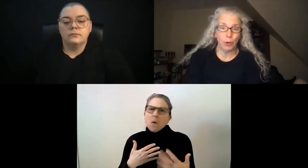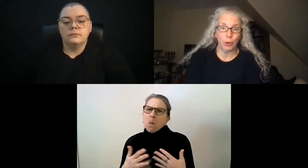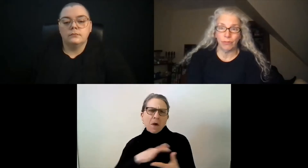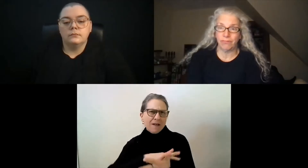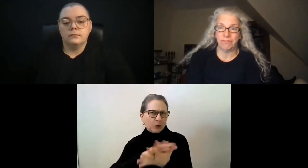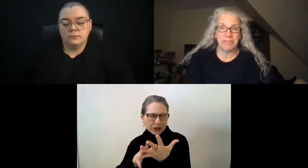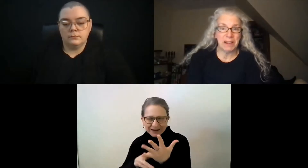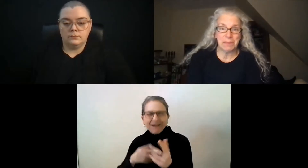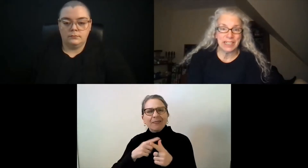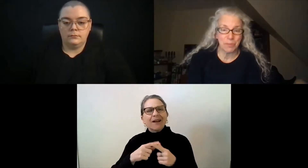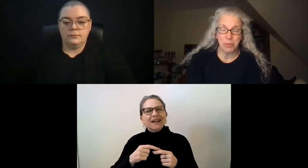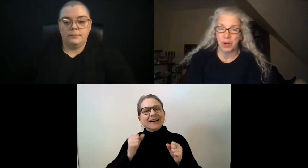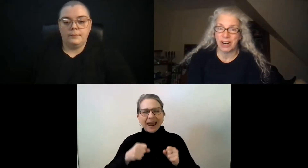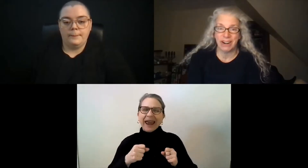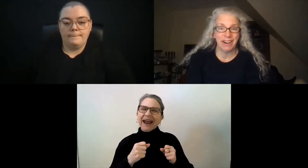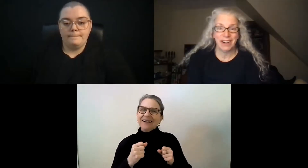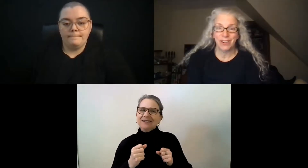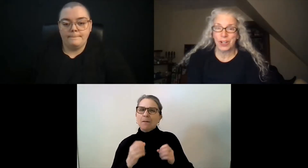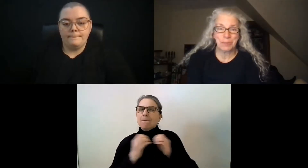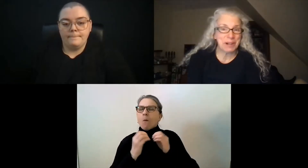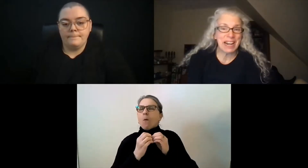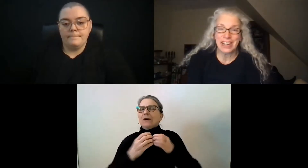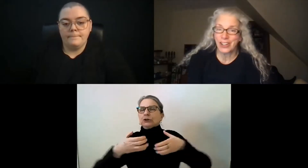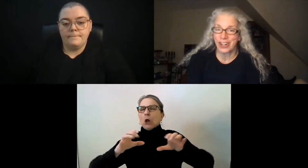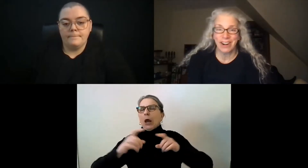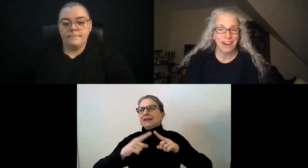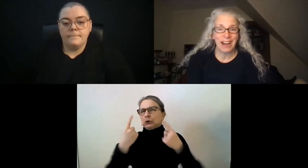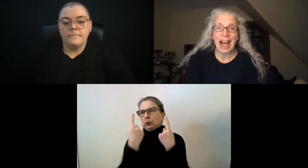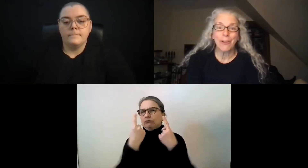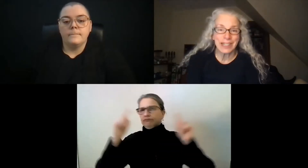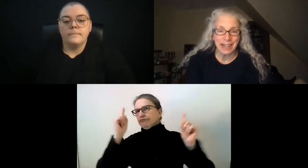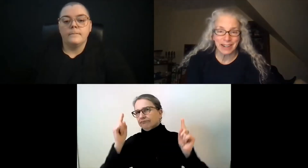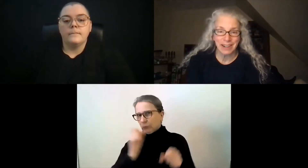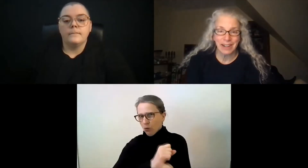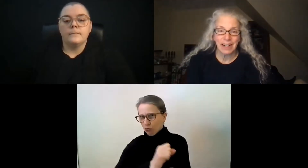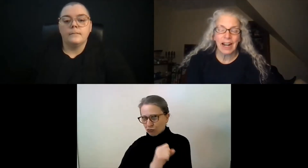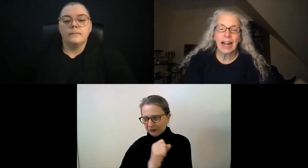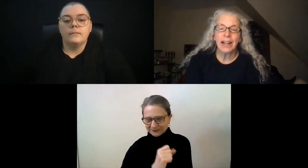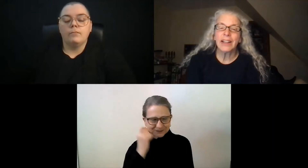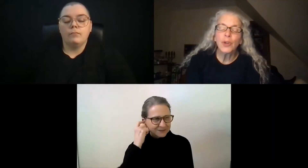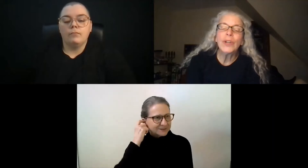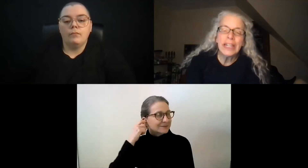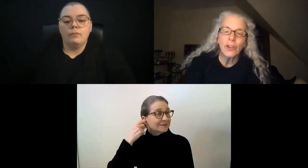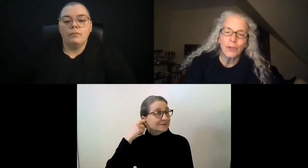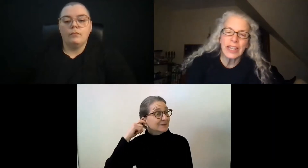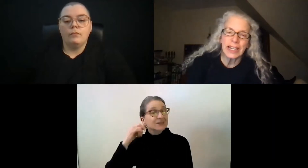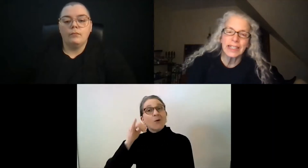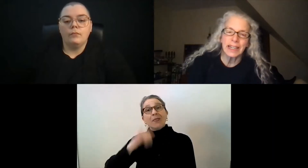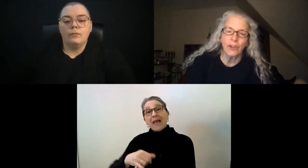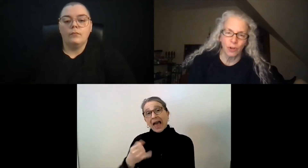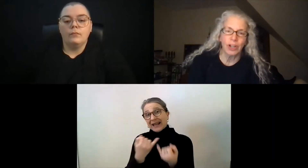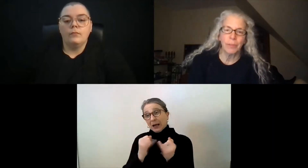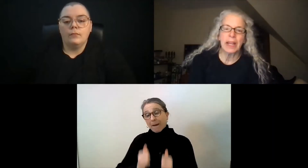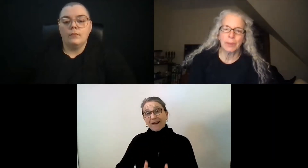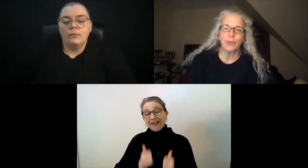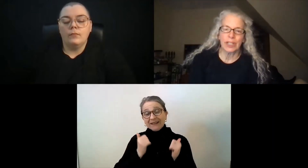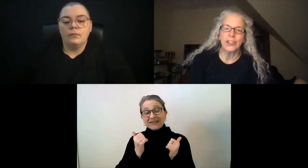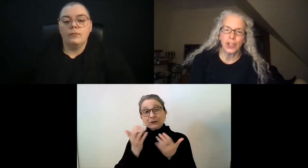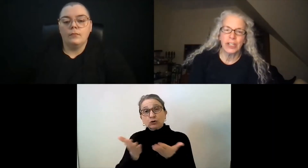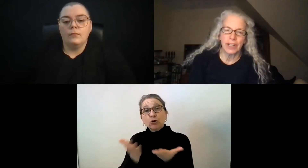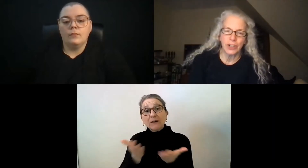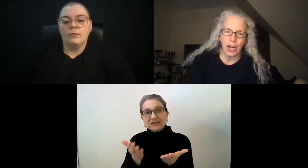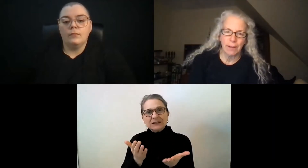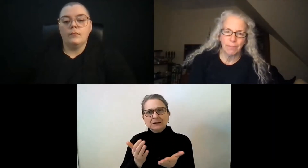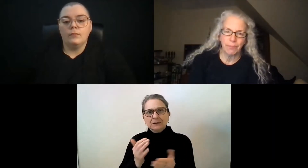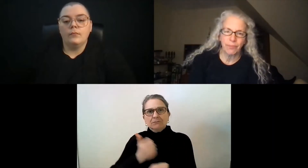food, family support, transportation, housing? You need those things in order to be able to really